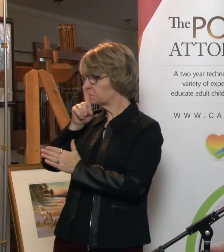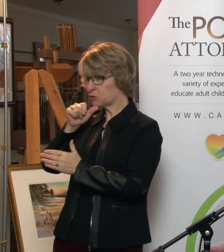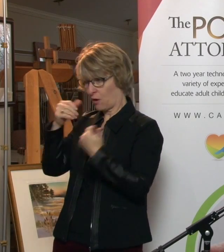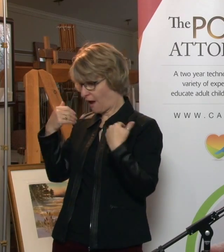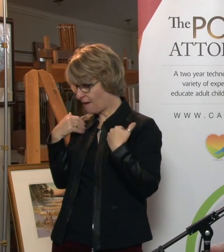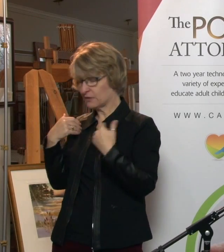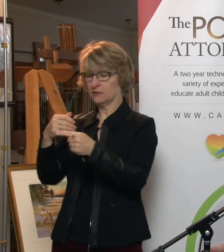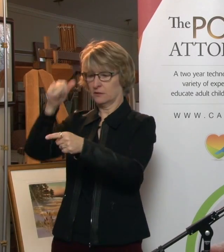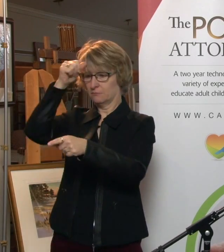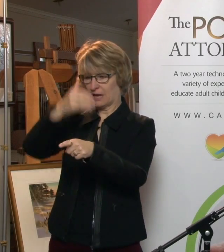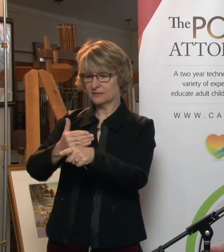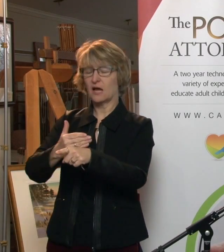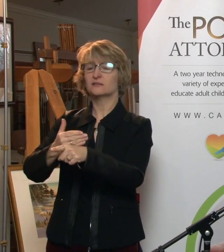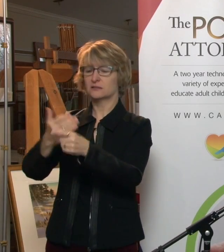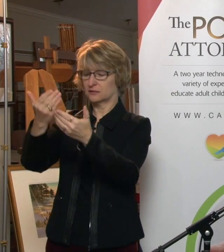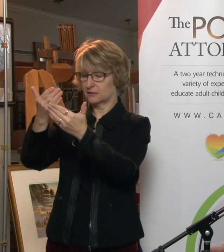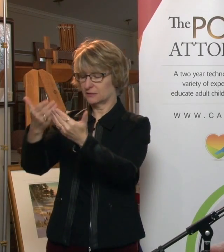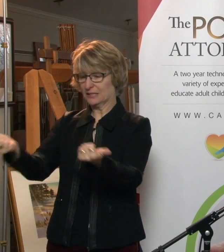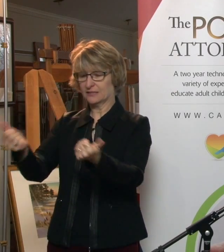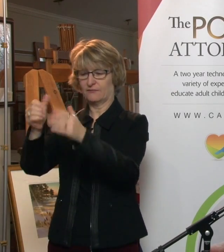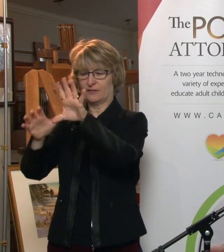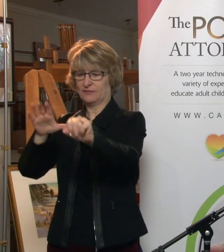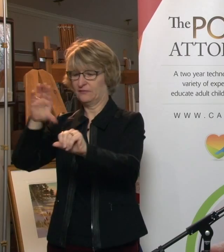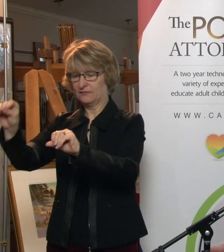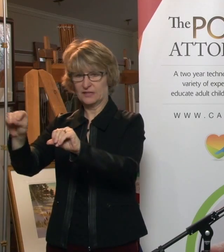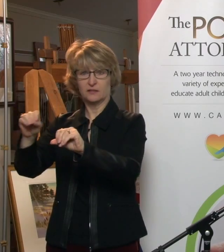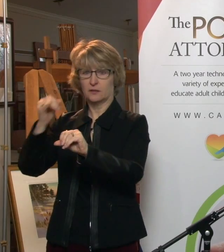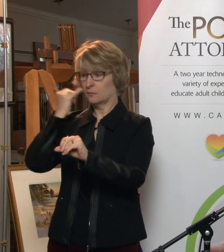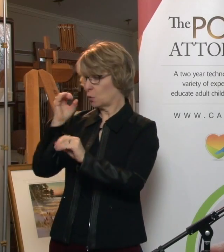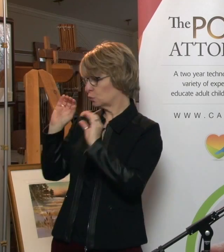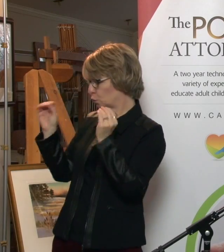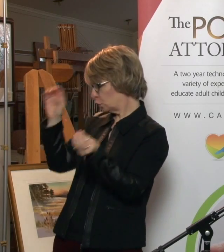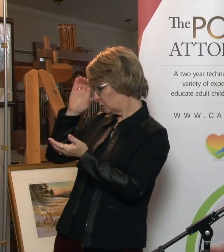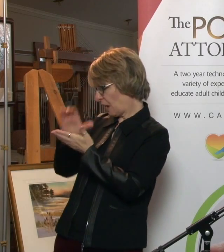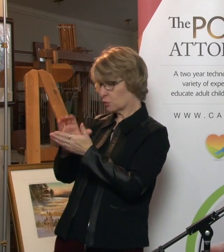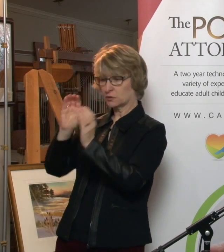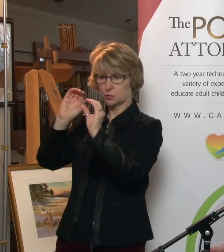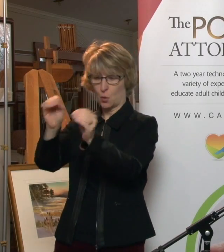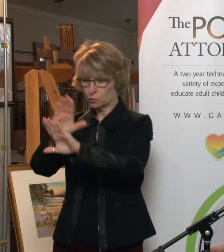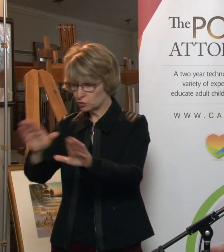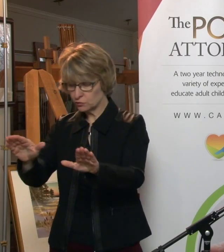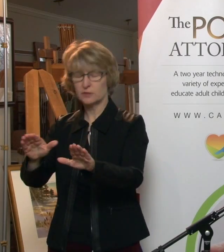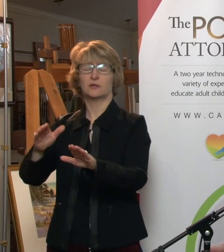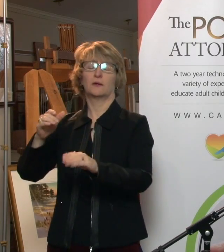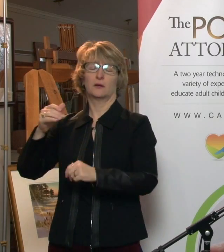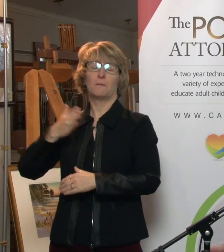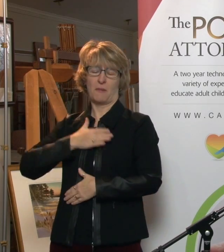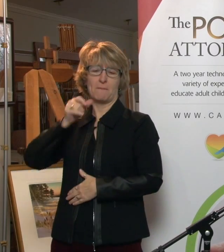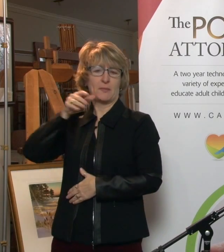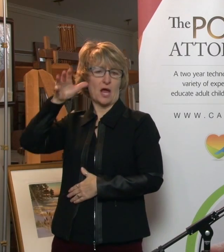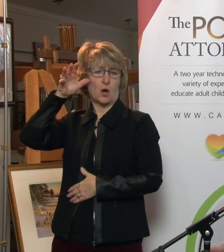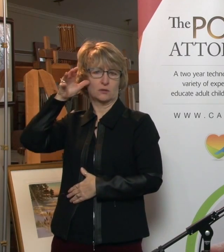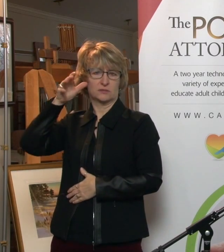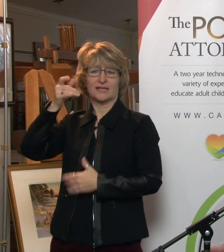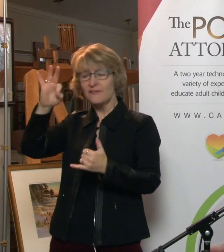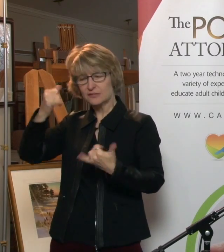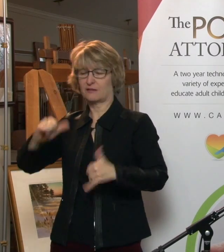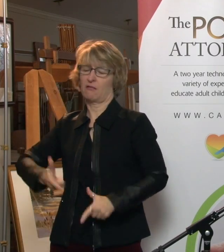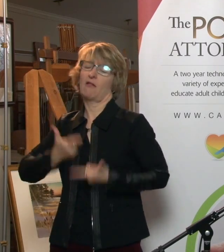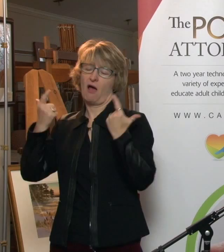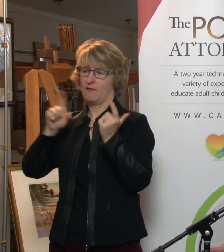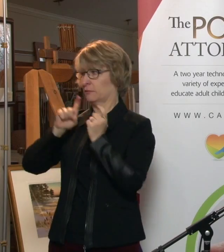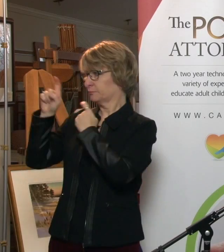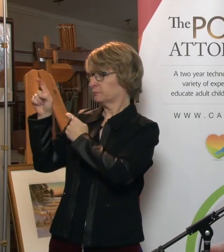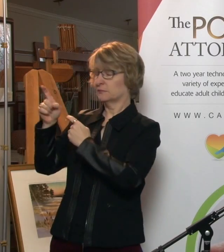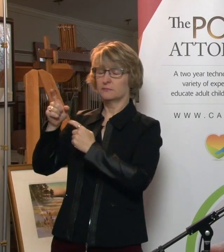50-50. If I did not have a spouse or children, it would go to my parents if they were still alive. In my case, my parents are both deceased. It would